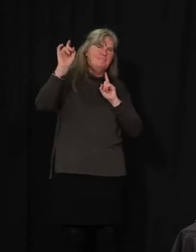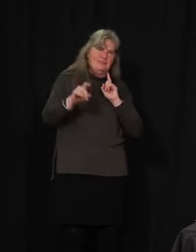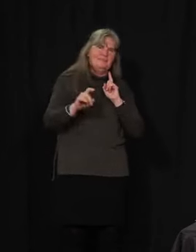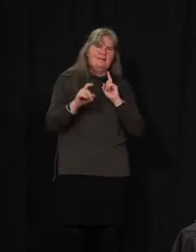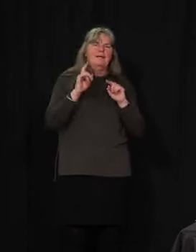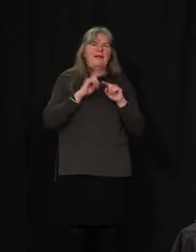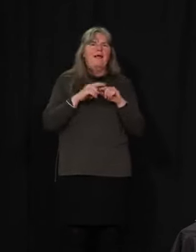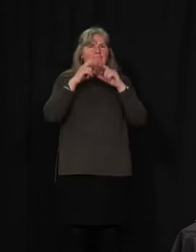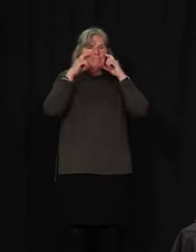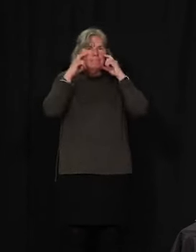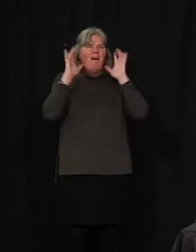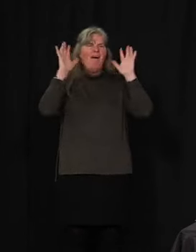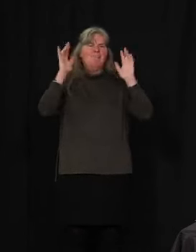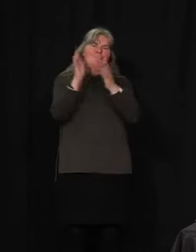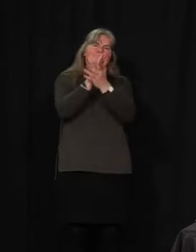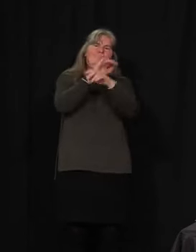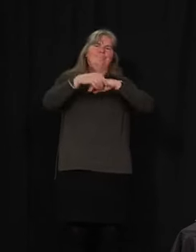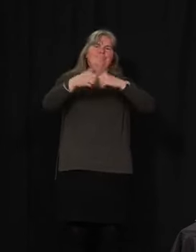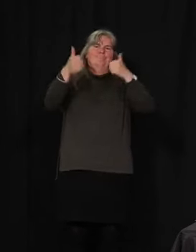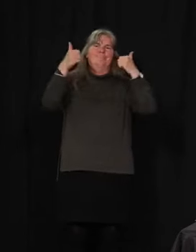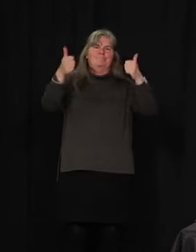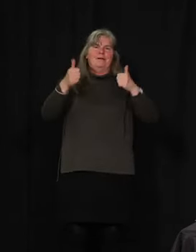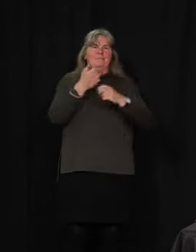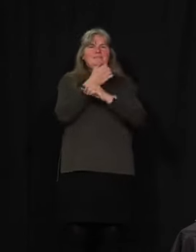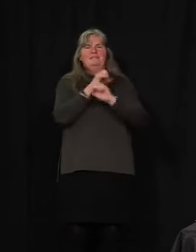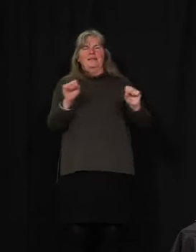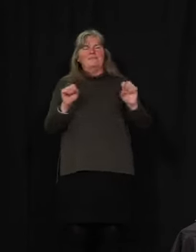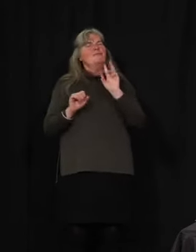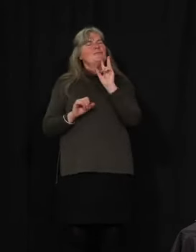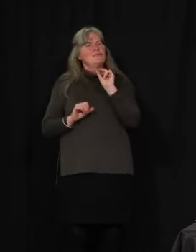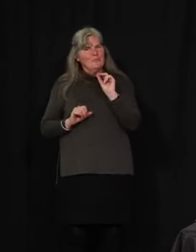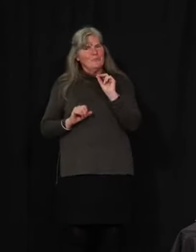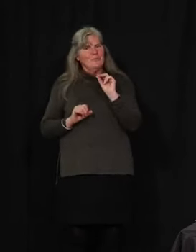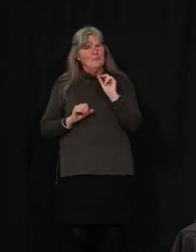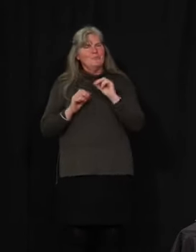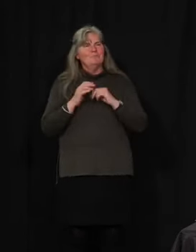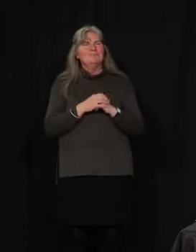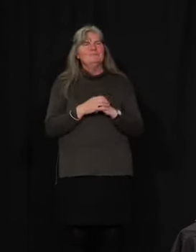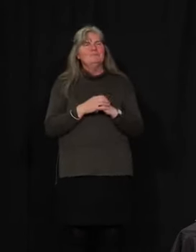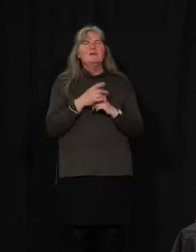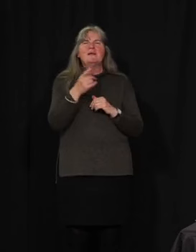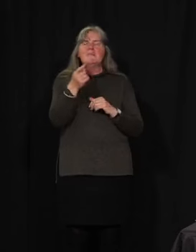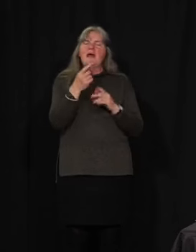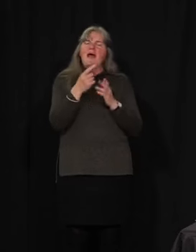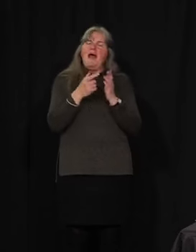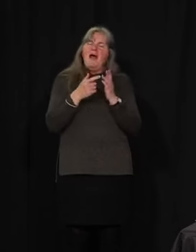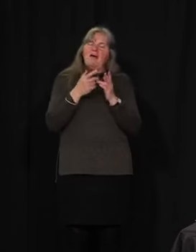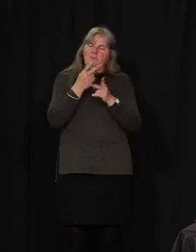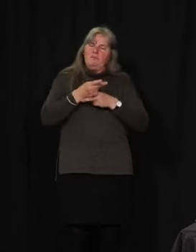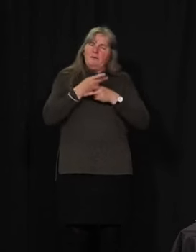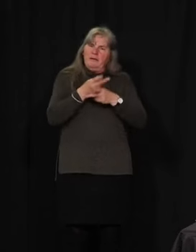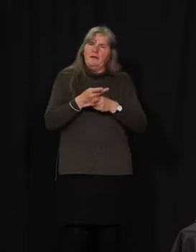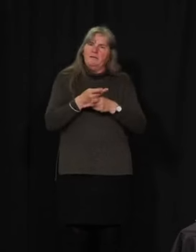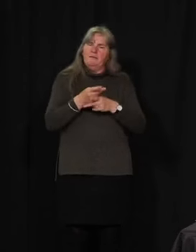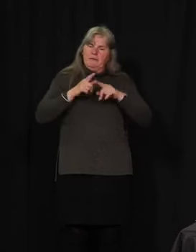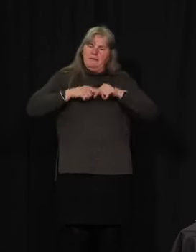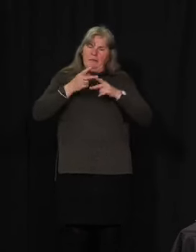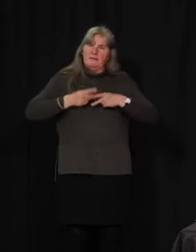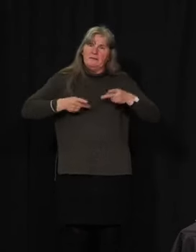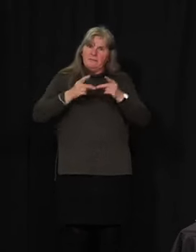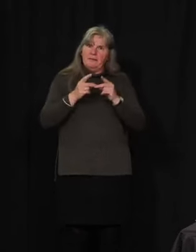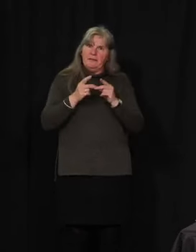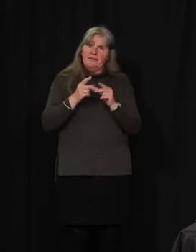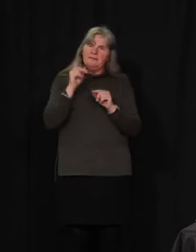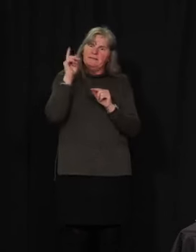situations where physical spacing is not possible. That is a rare circumstance, fortunately,